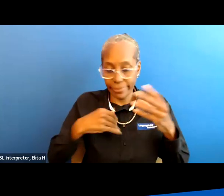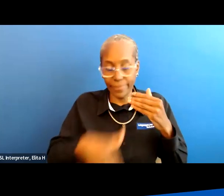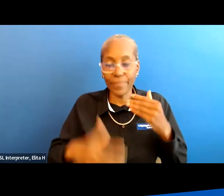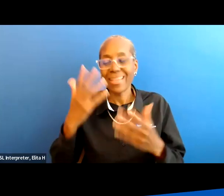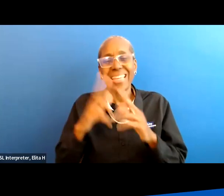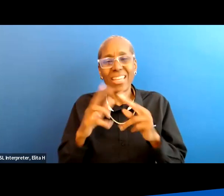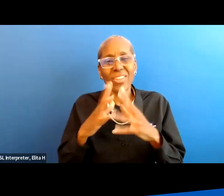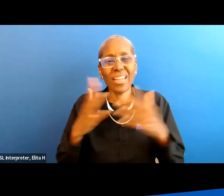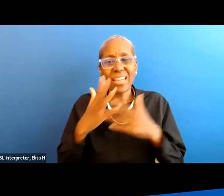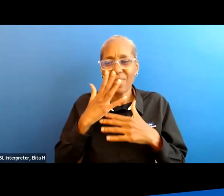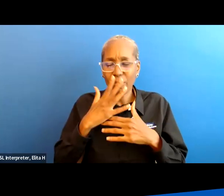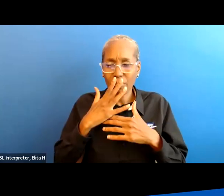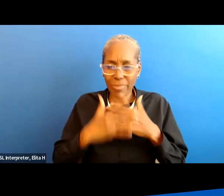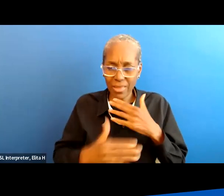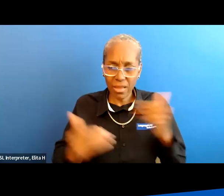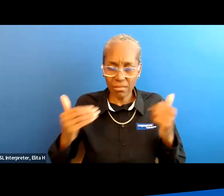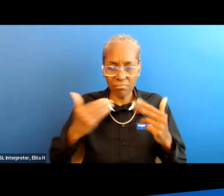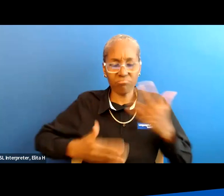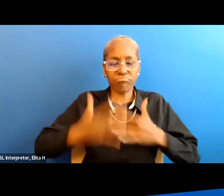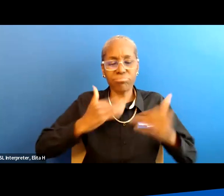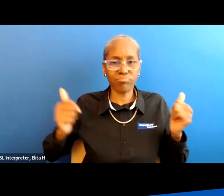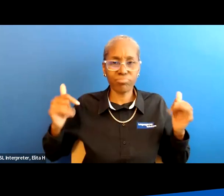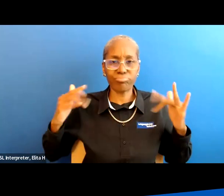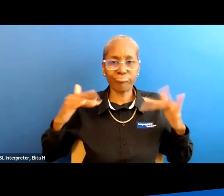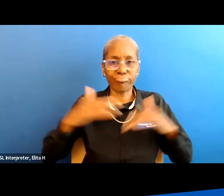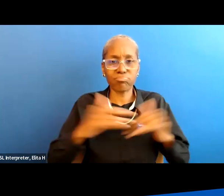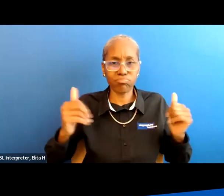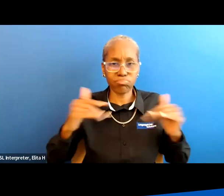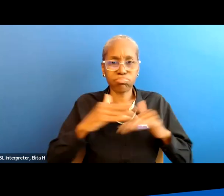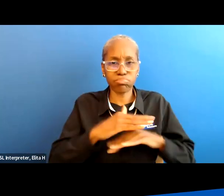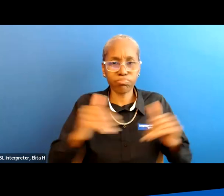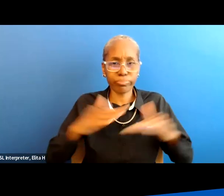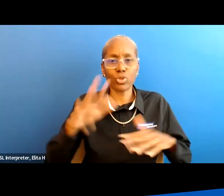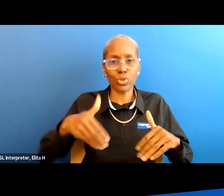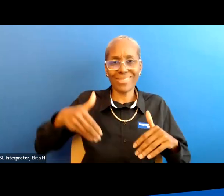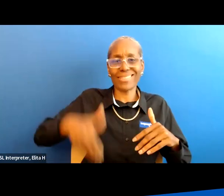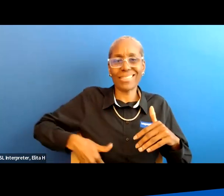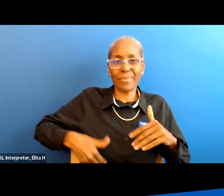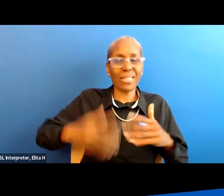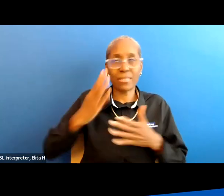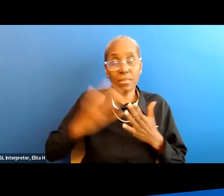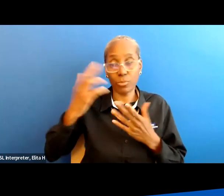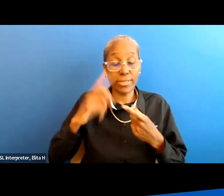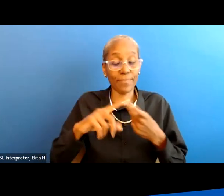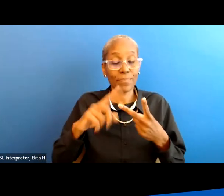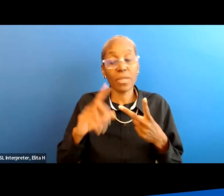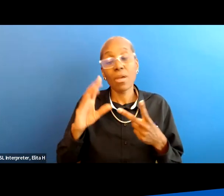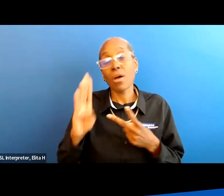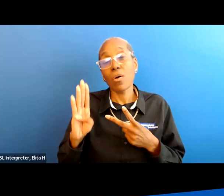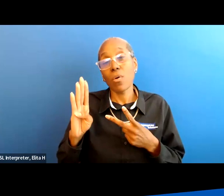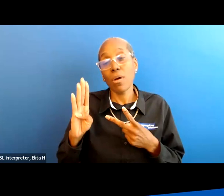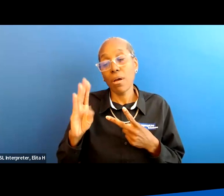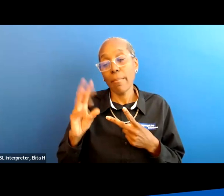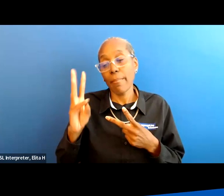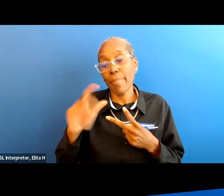blood flow that's going to the stomach for some particular reason or for some reason sometimes um the bowel slows